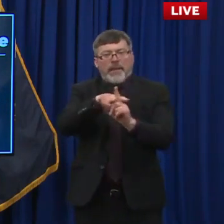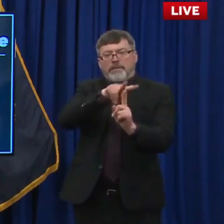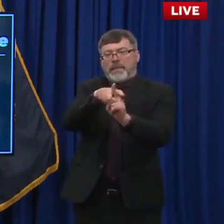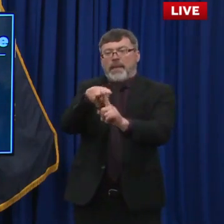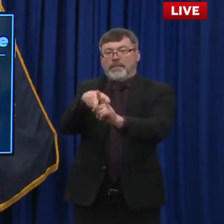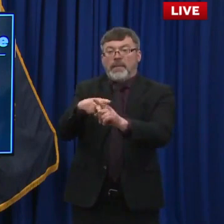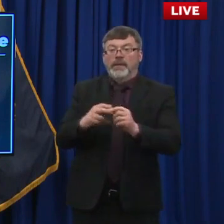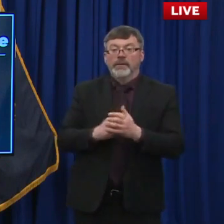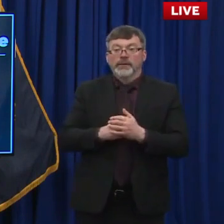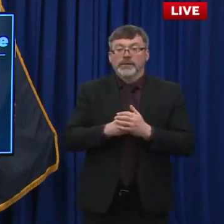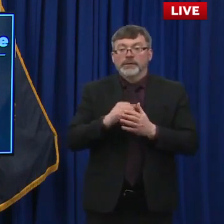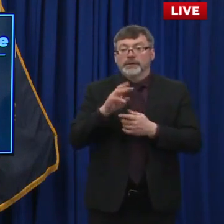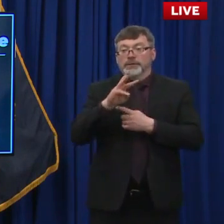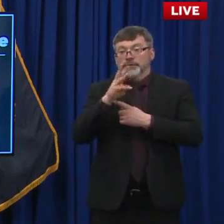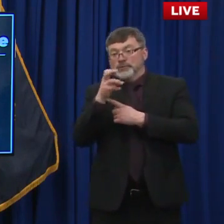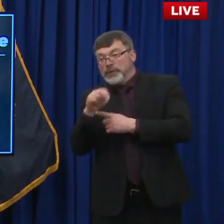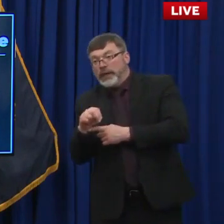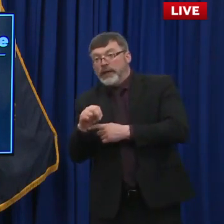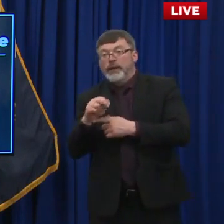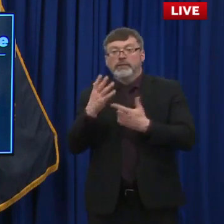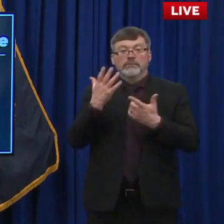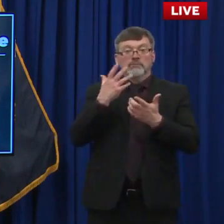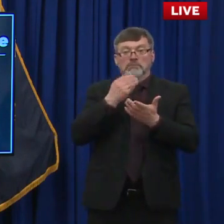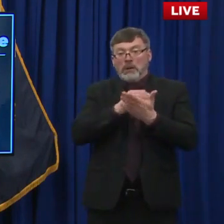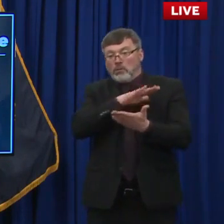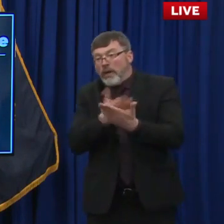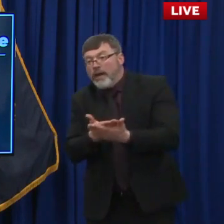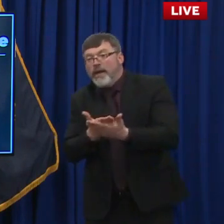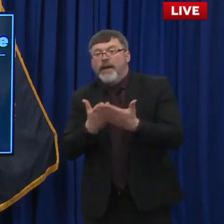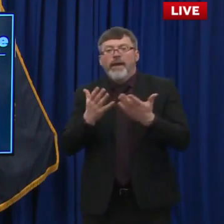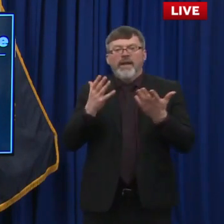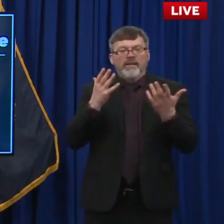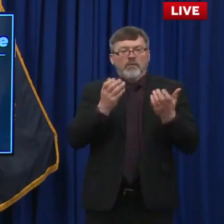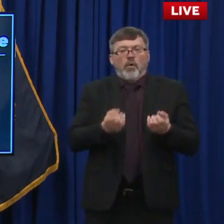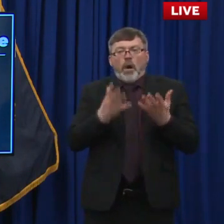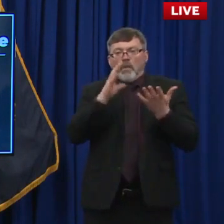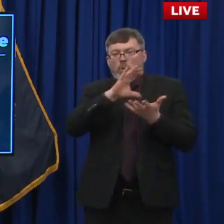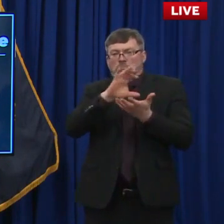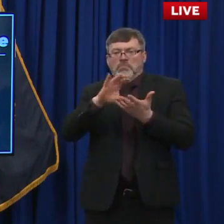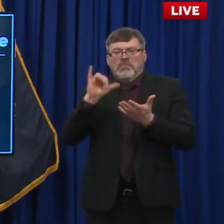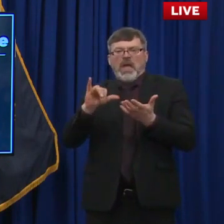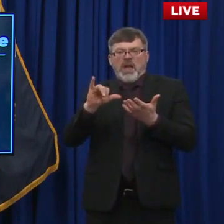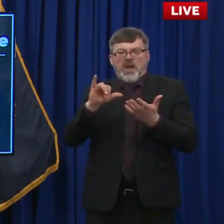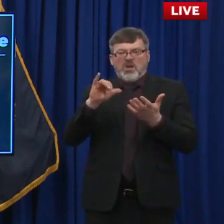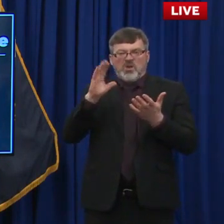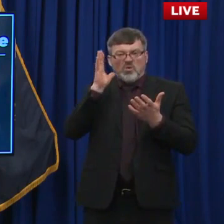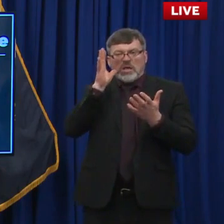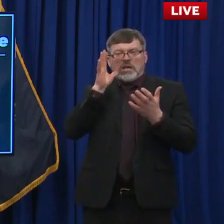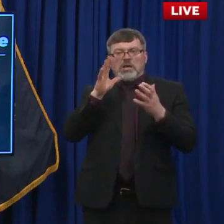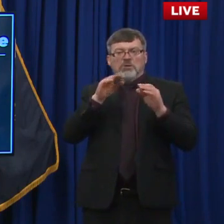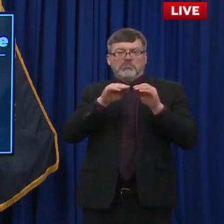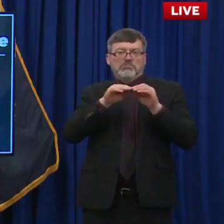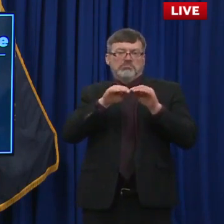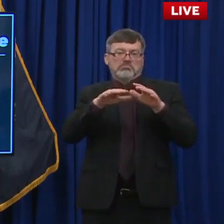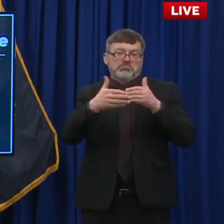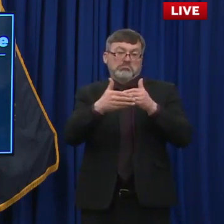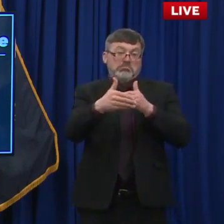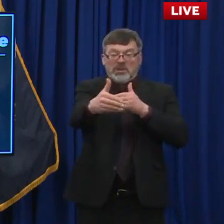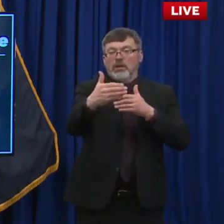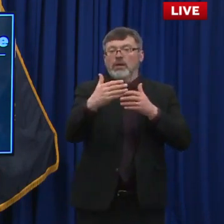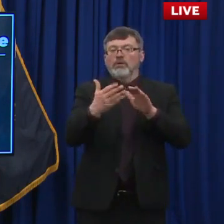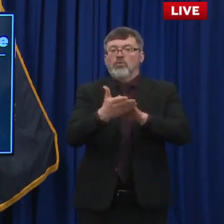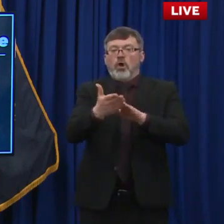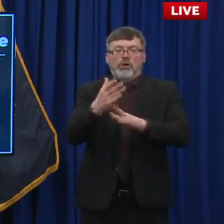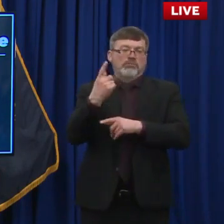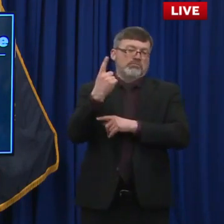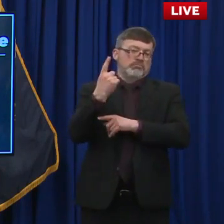this that still remains to be seen. But these dollars will be spent over a period of a couple of years. This is not money to be spent tomorrow. Probably this year